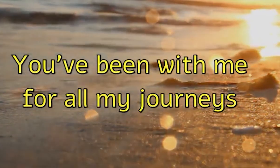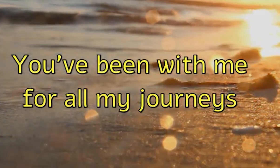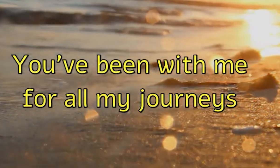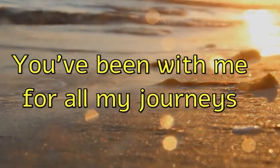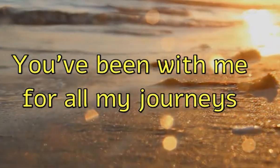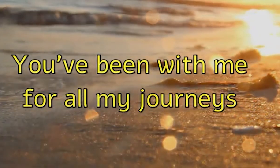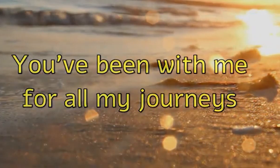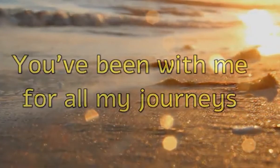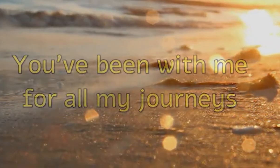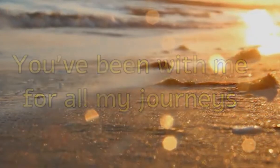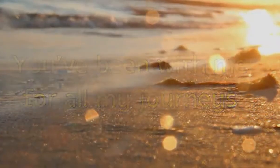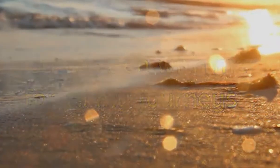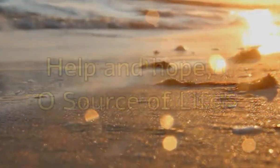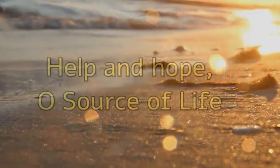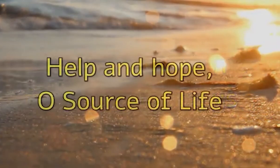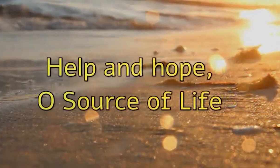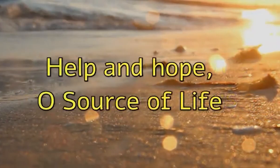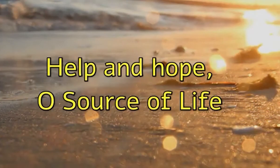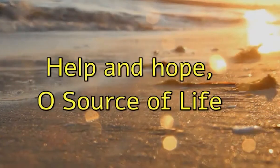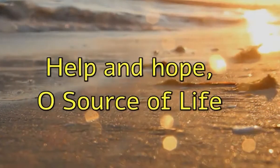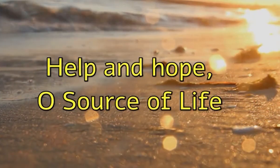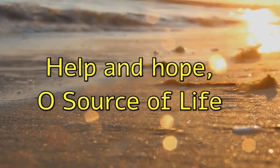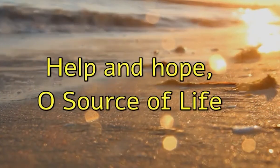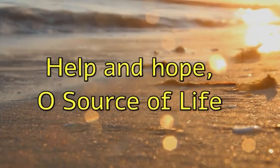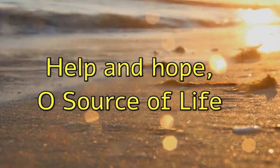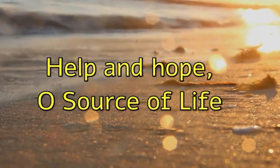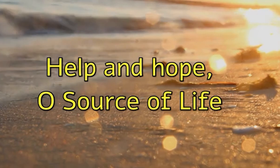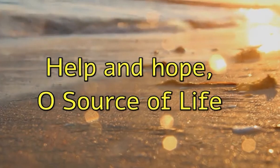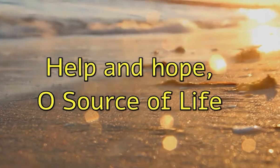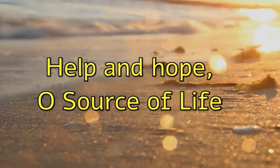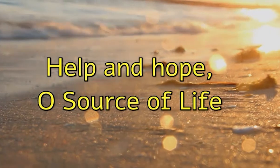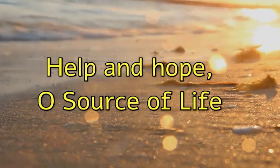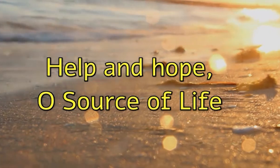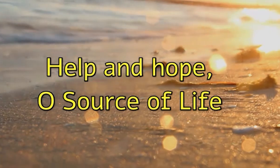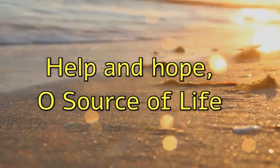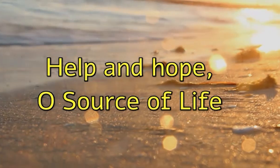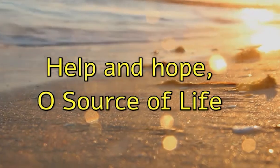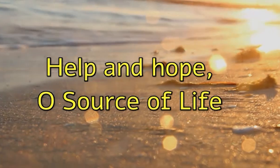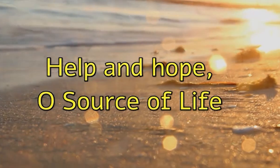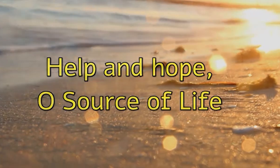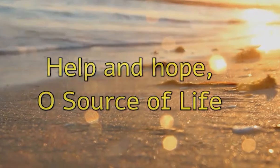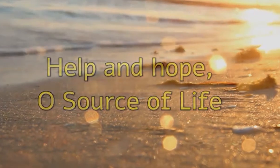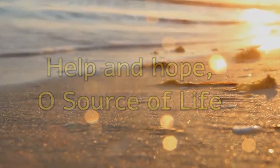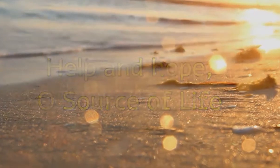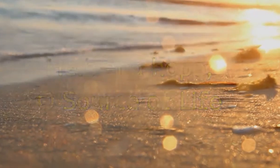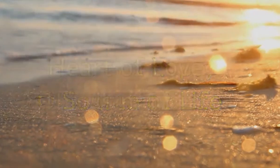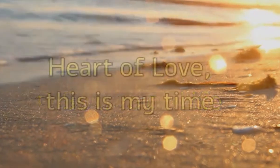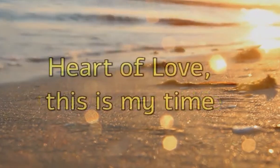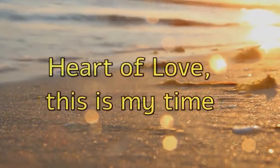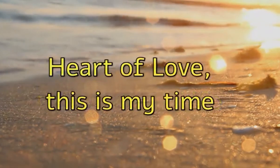journeys help and hope help oh source of life heart